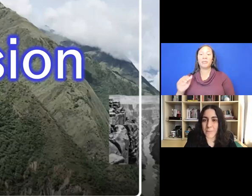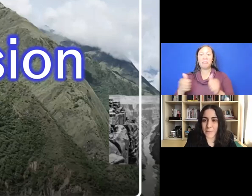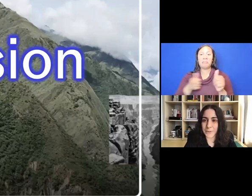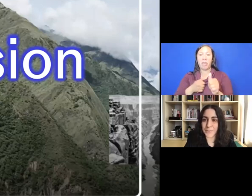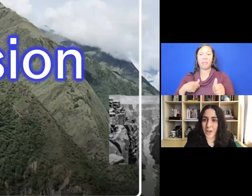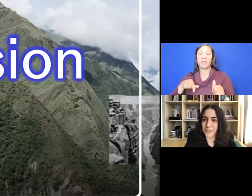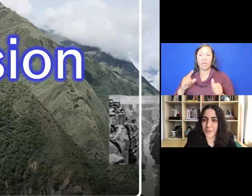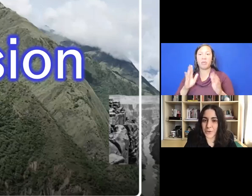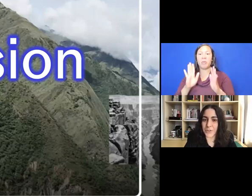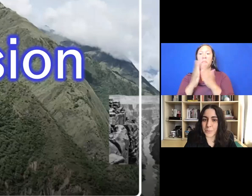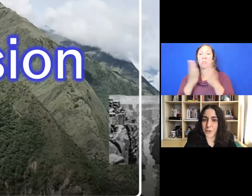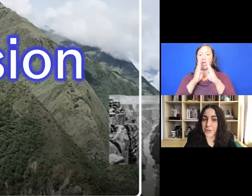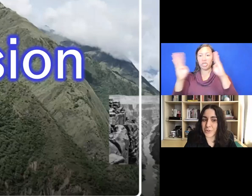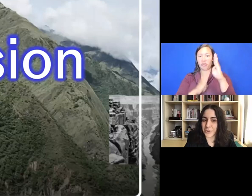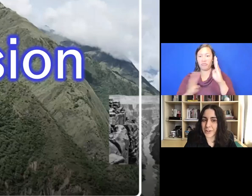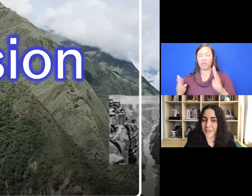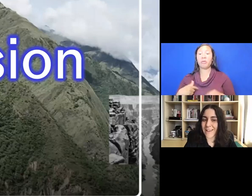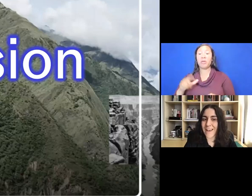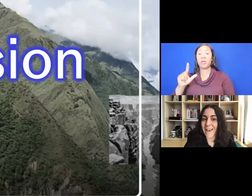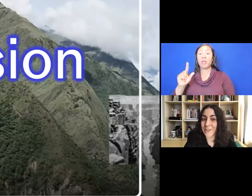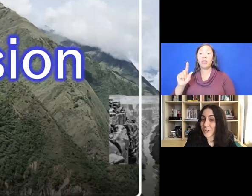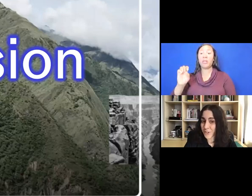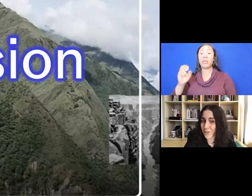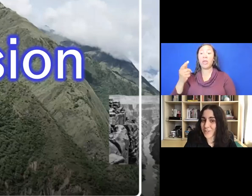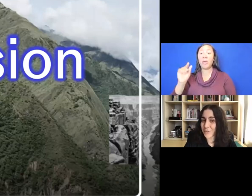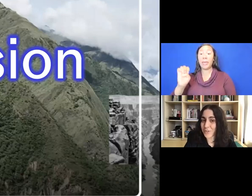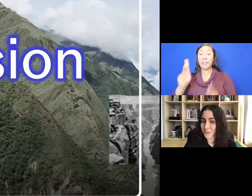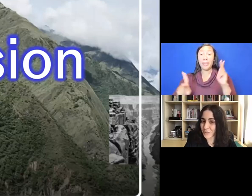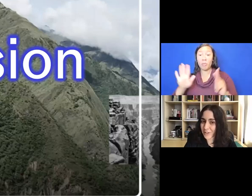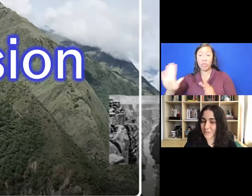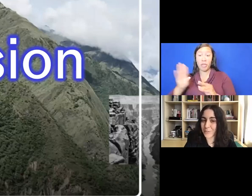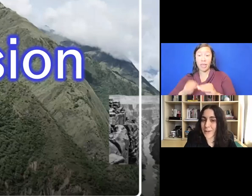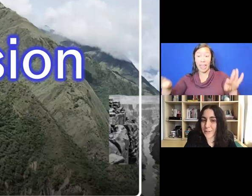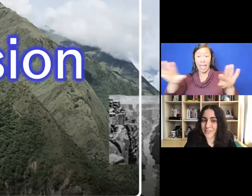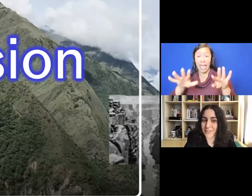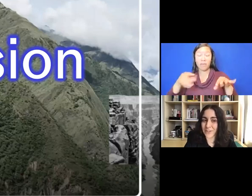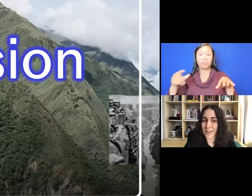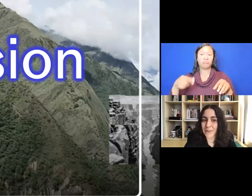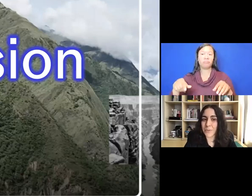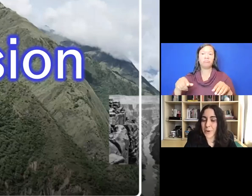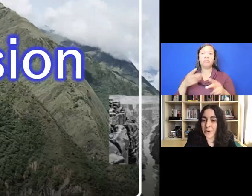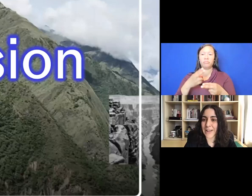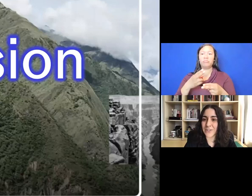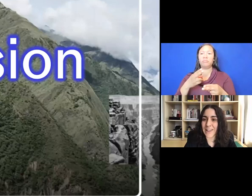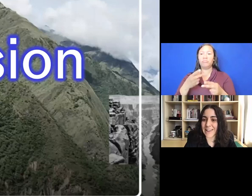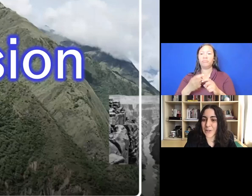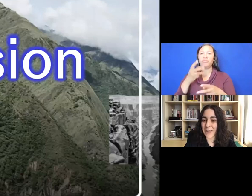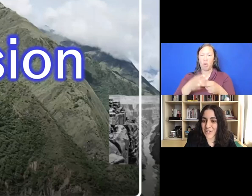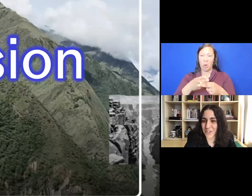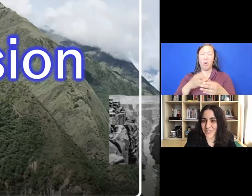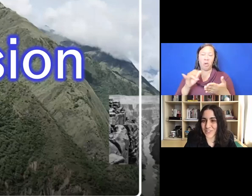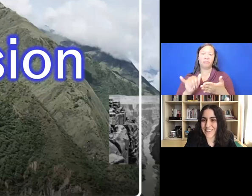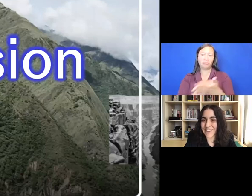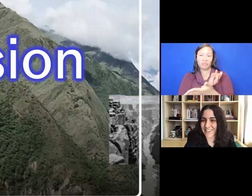Lenape people, also known as Brooklyn, New York. I encourage you all to introduce yourselves by placing your names, pronouns, and